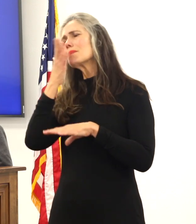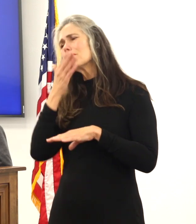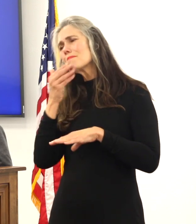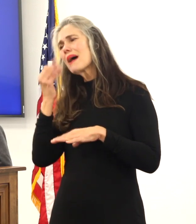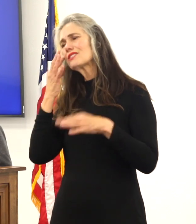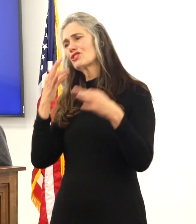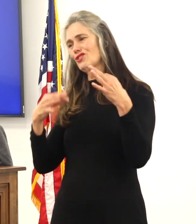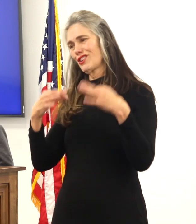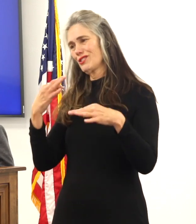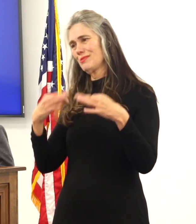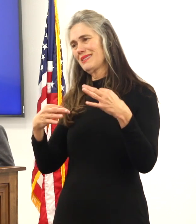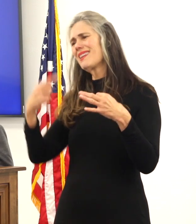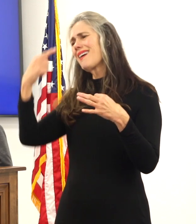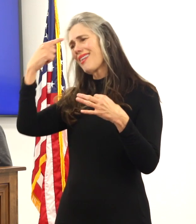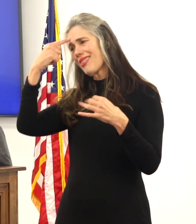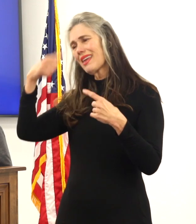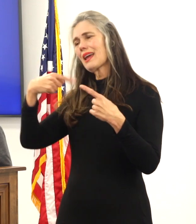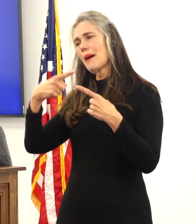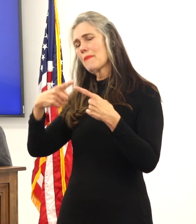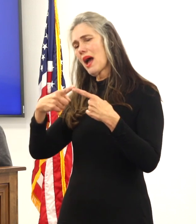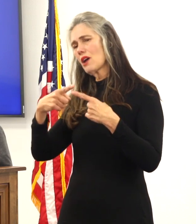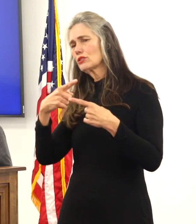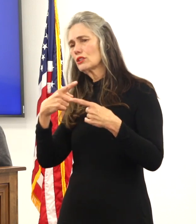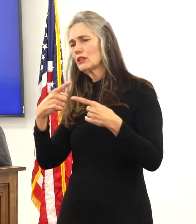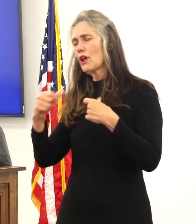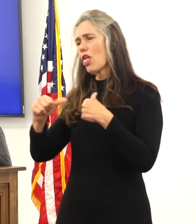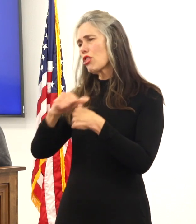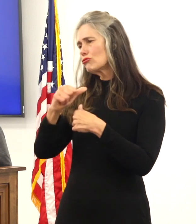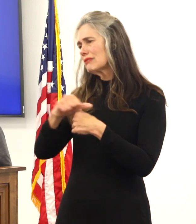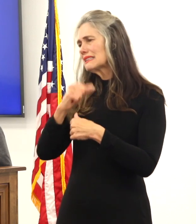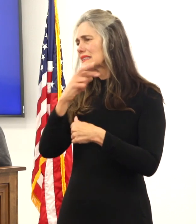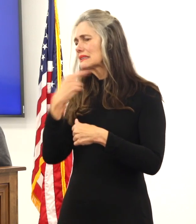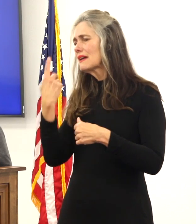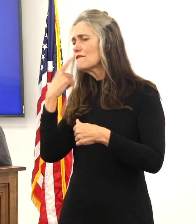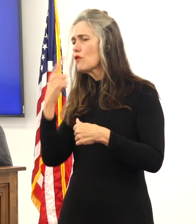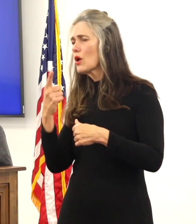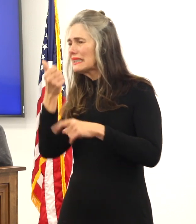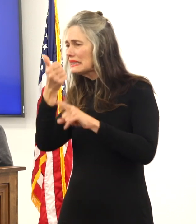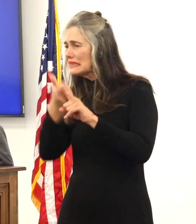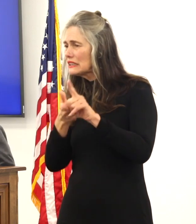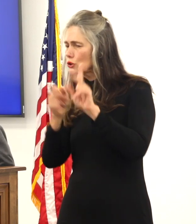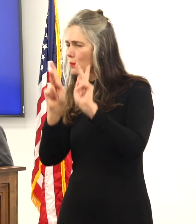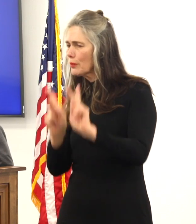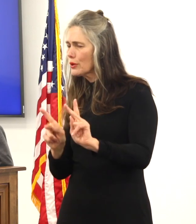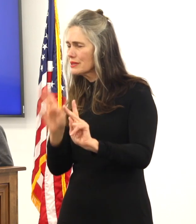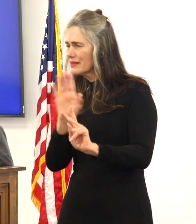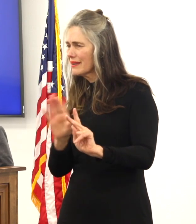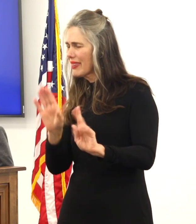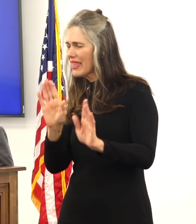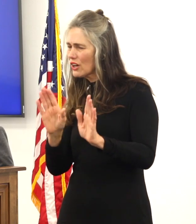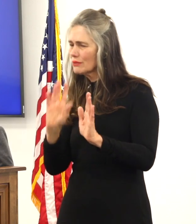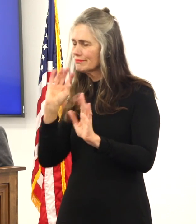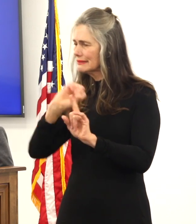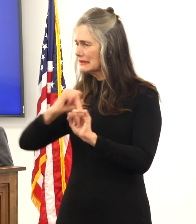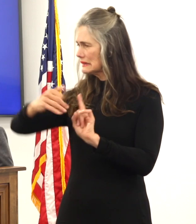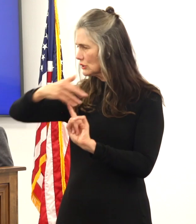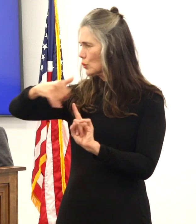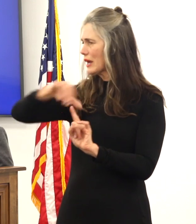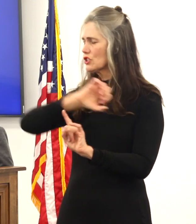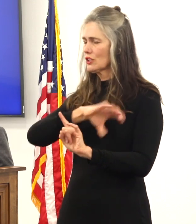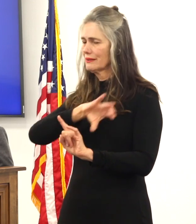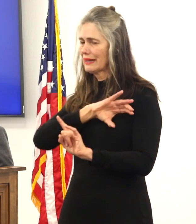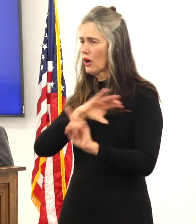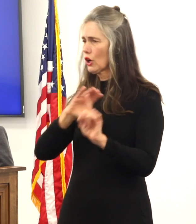based on the risk characterization of the individual family members but but socializing across